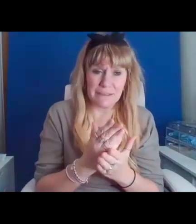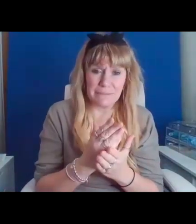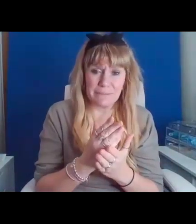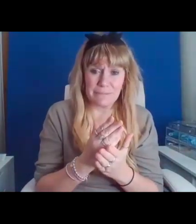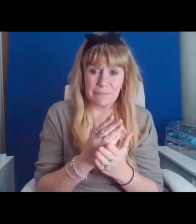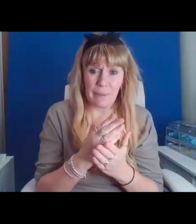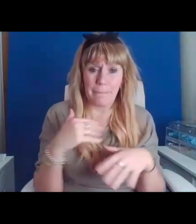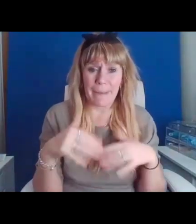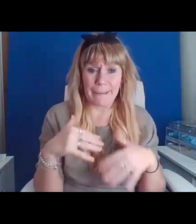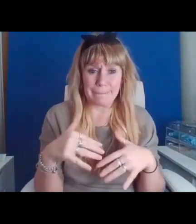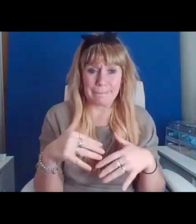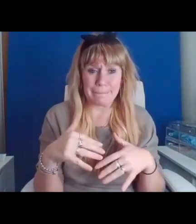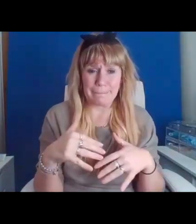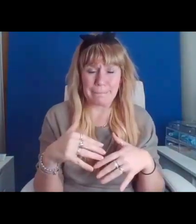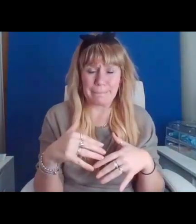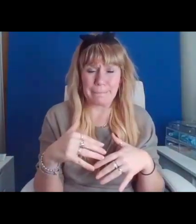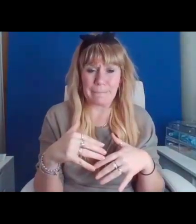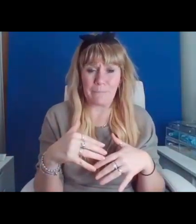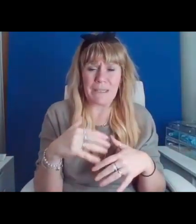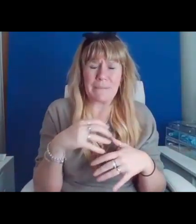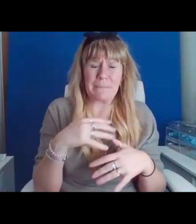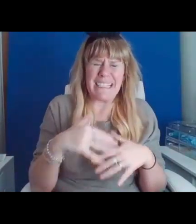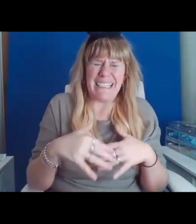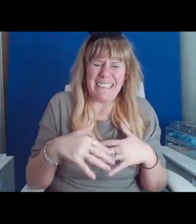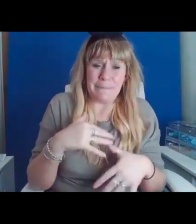Pain. Pain.